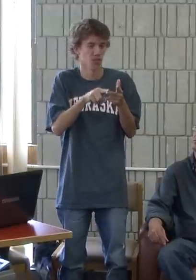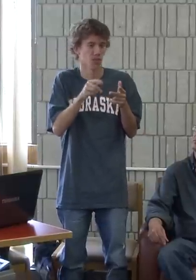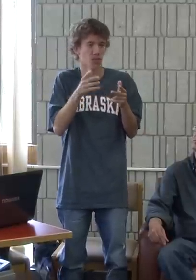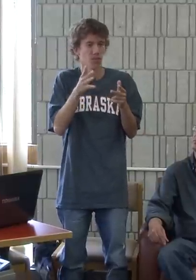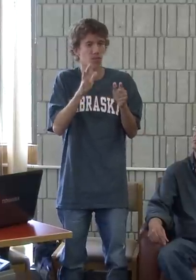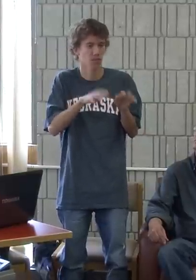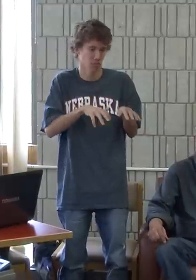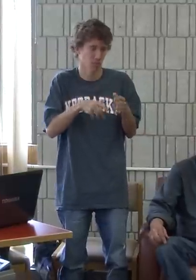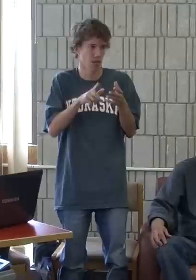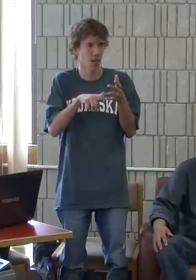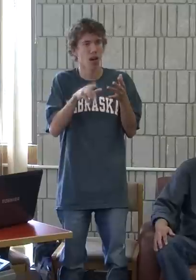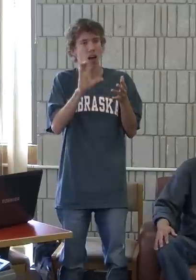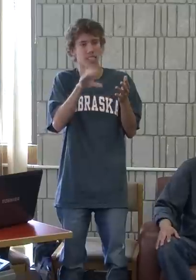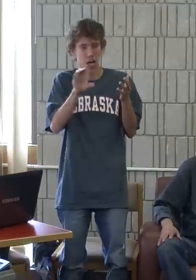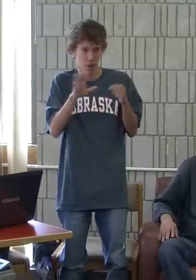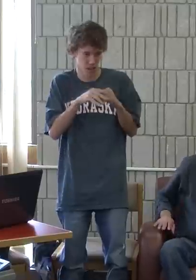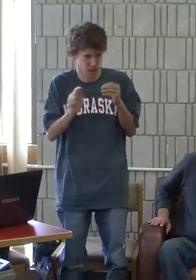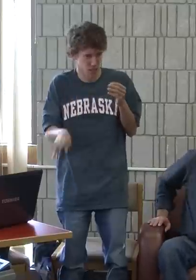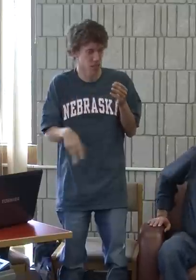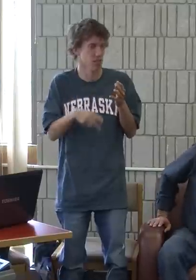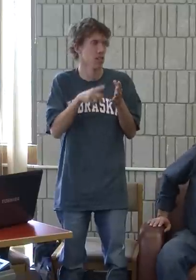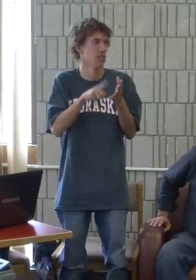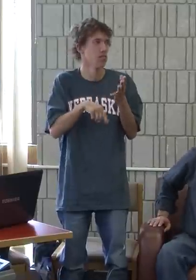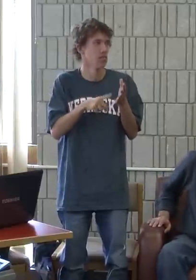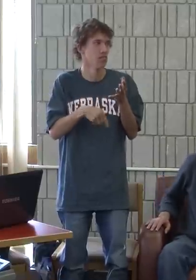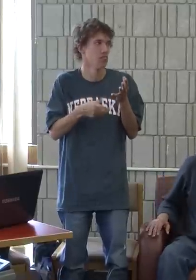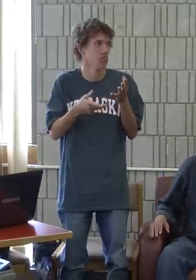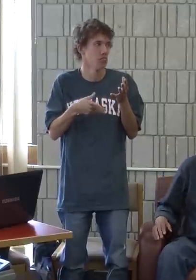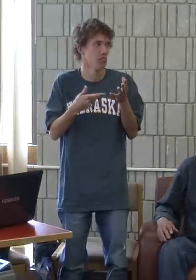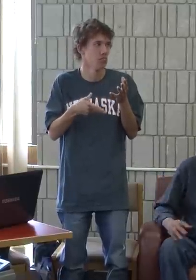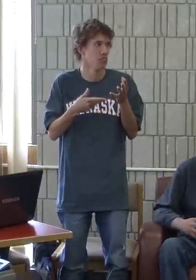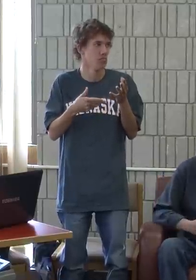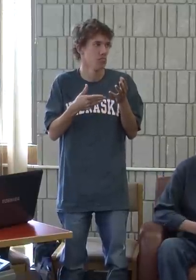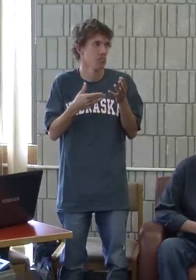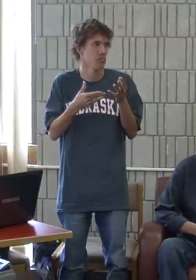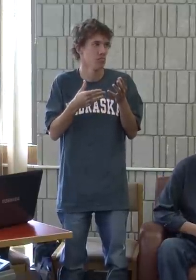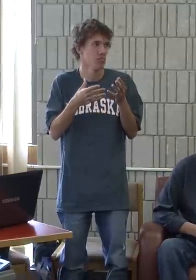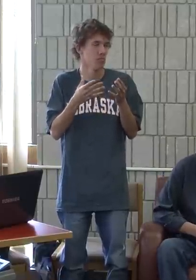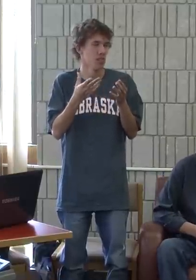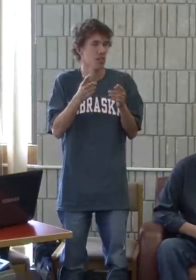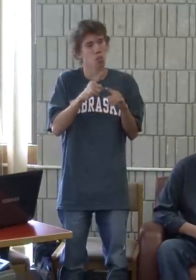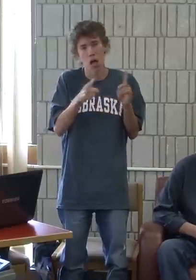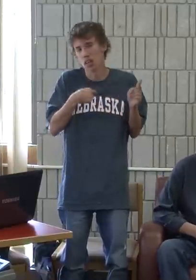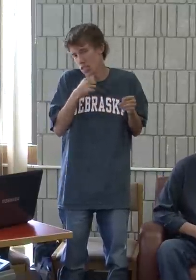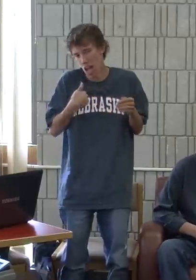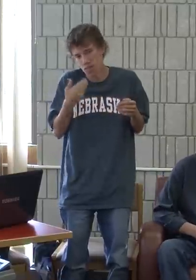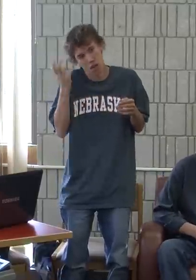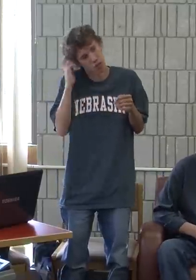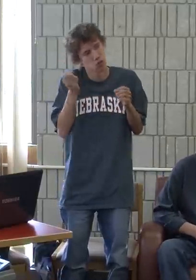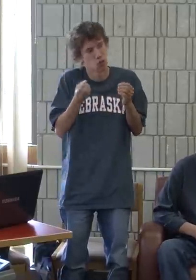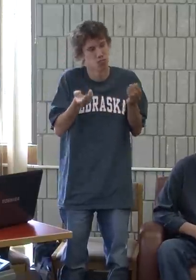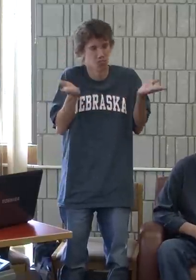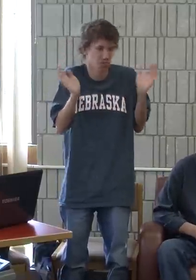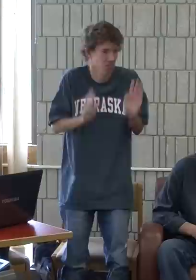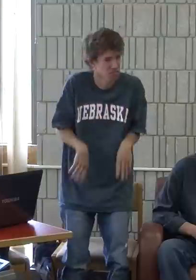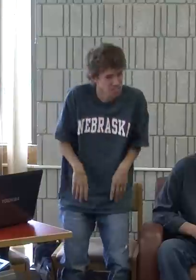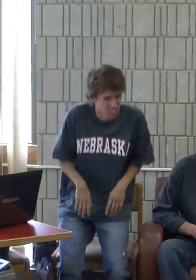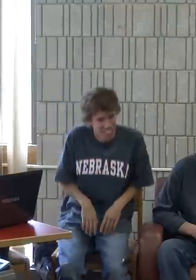a few times, and closed captioning on the television, I don't have